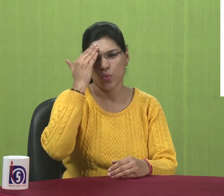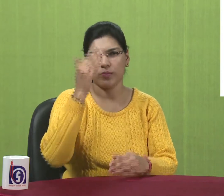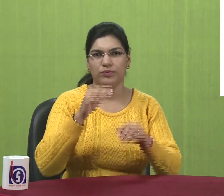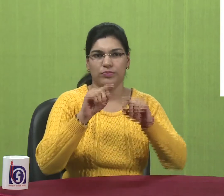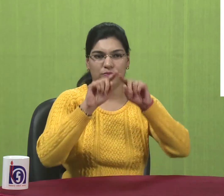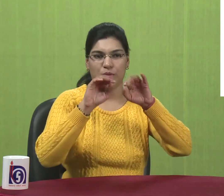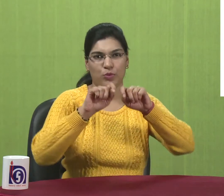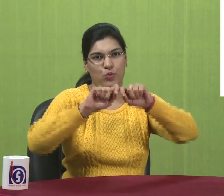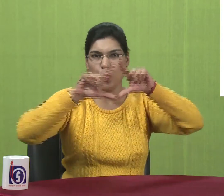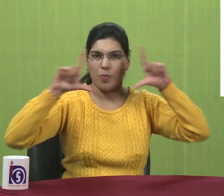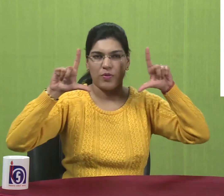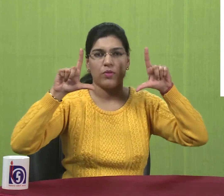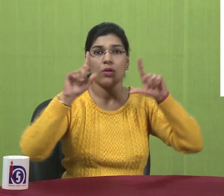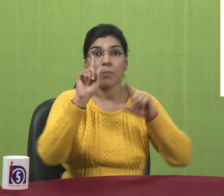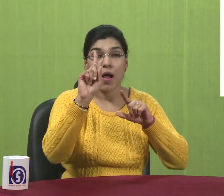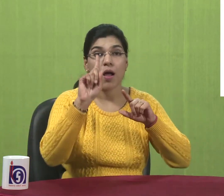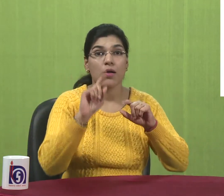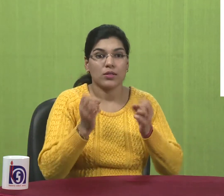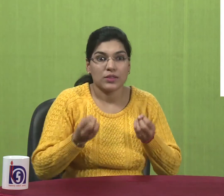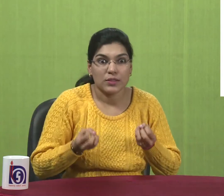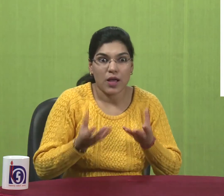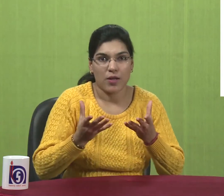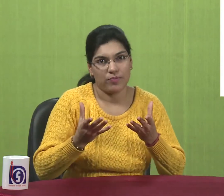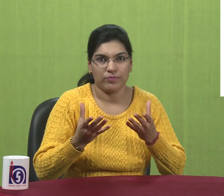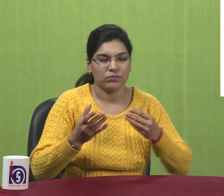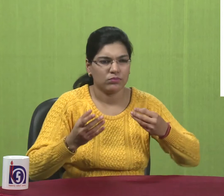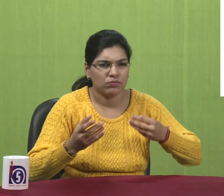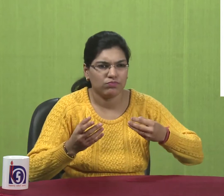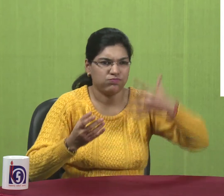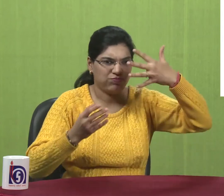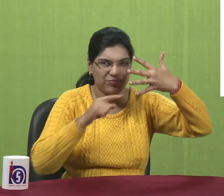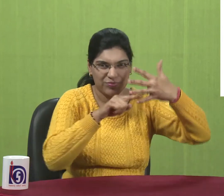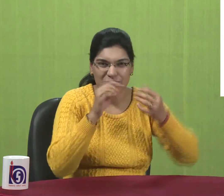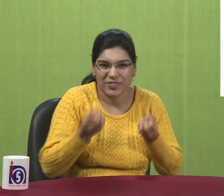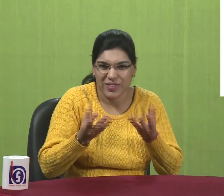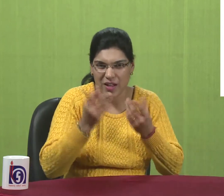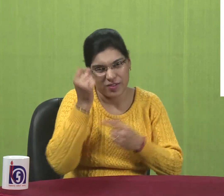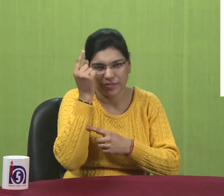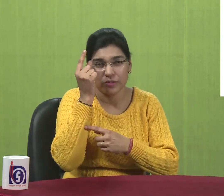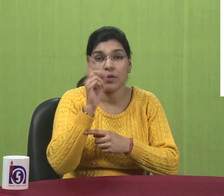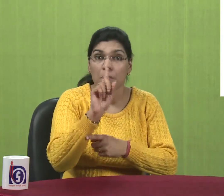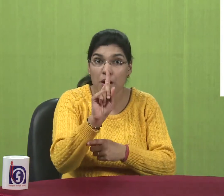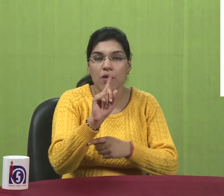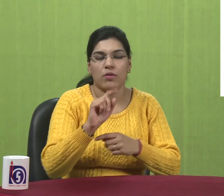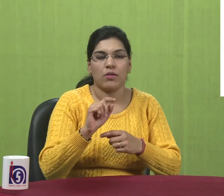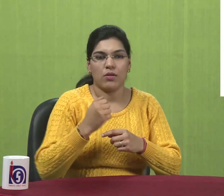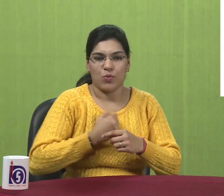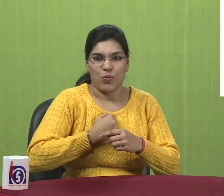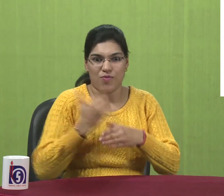So you must be knowing. How to use my computer. If not. am going to explain you. To use my computer.